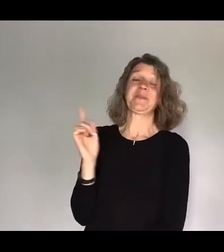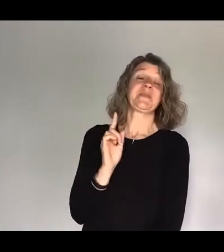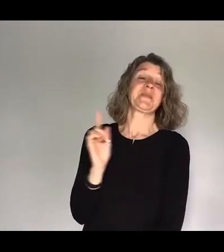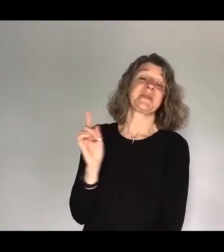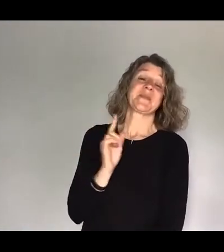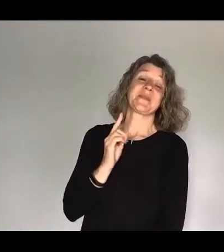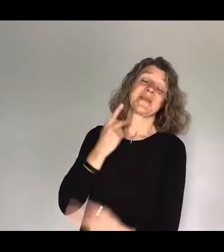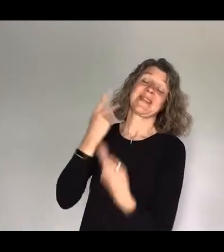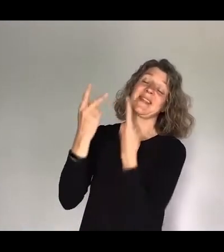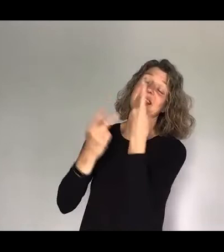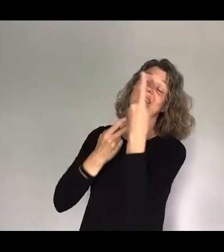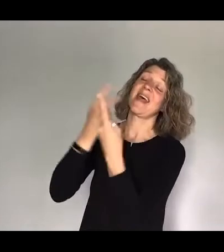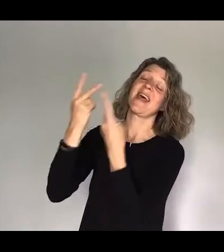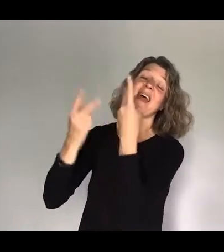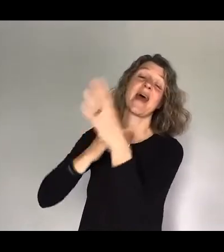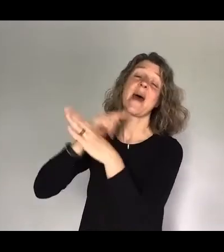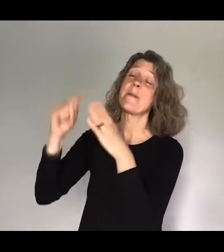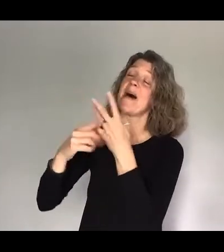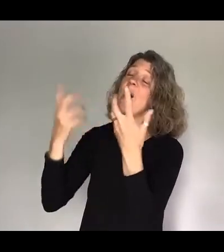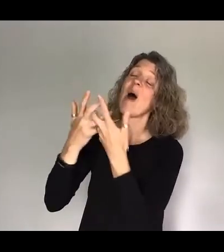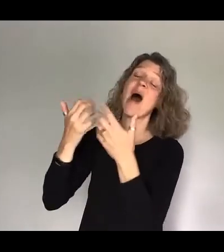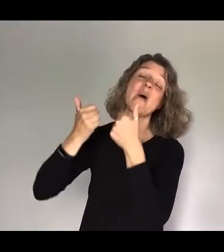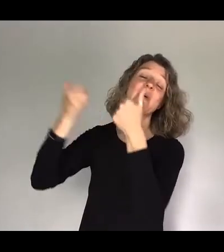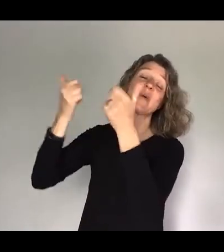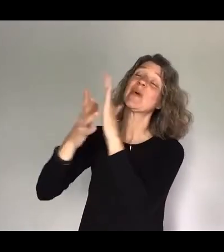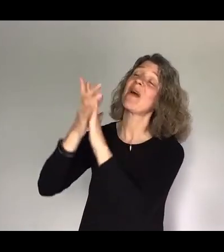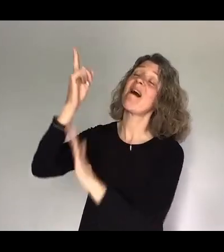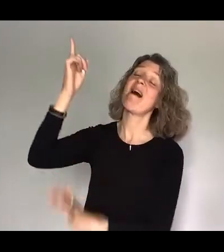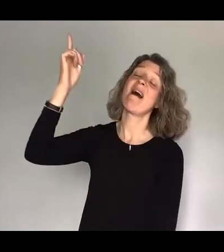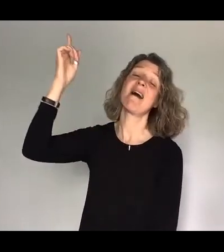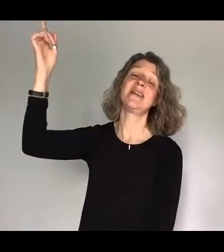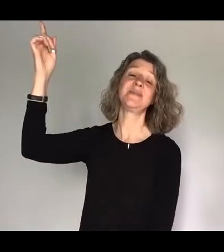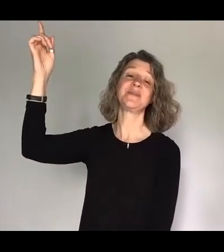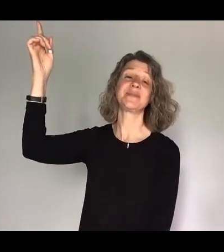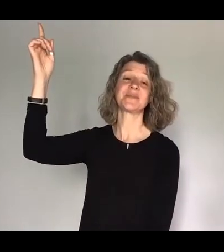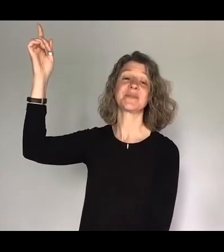of the goodness of God I will sing